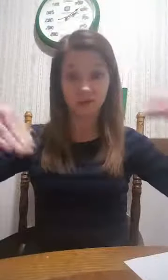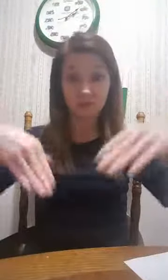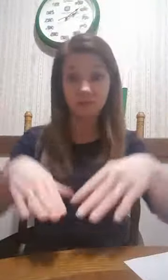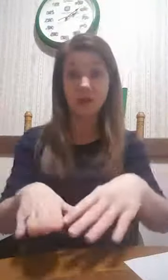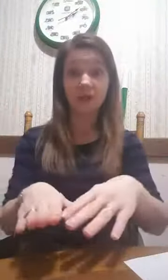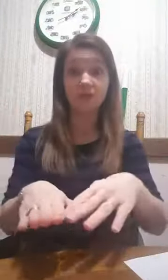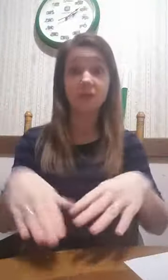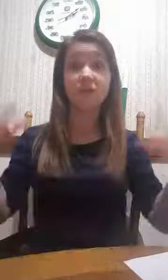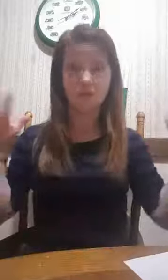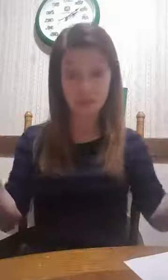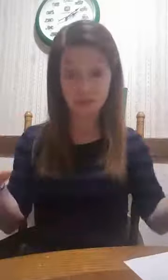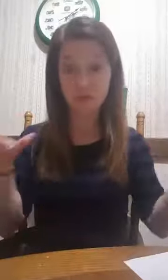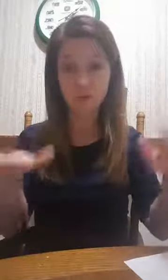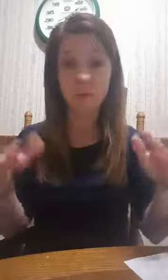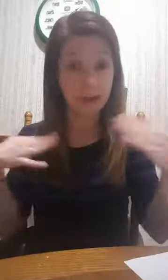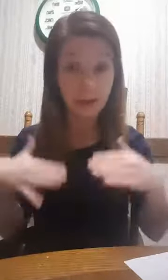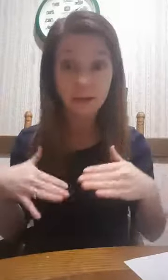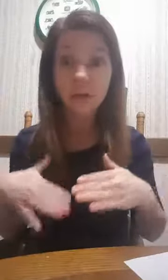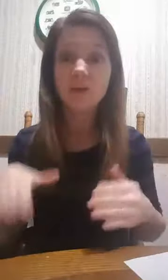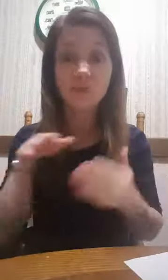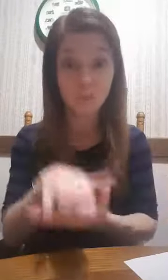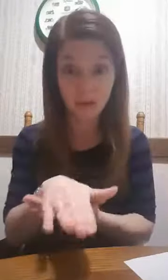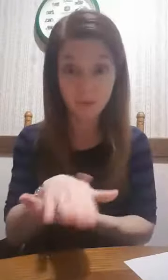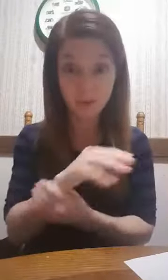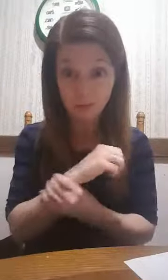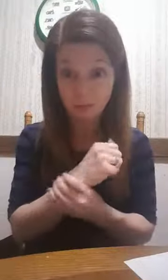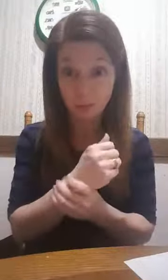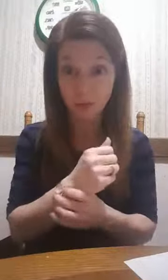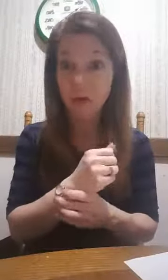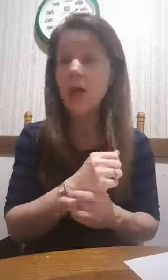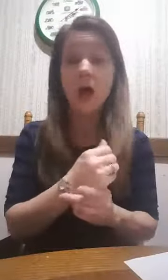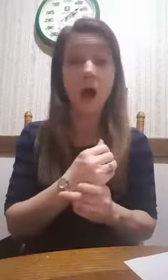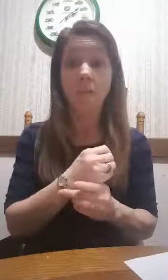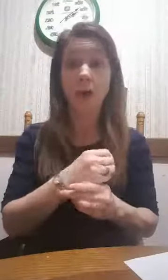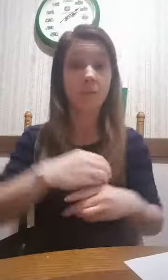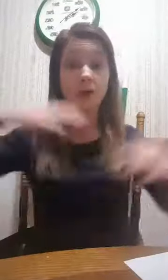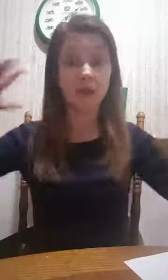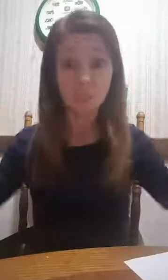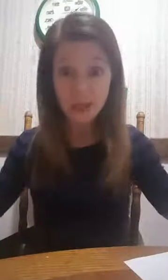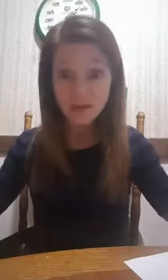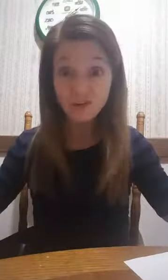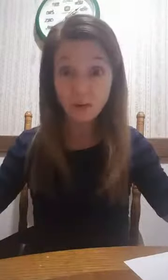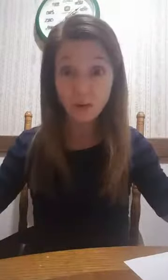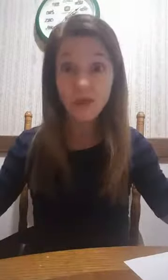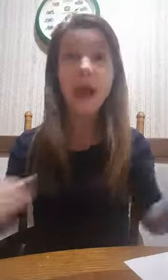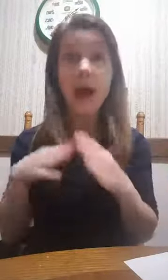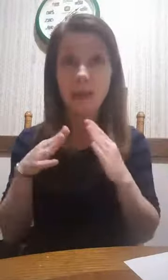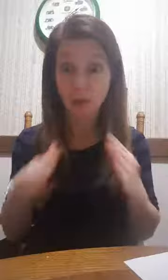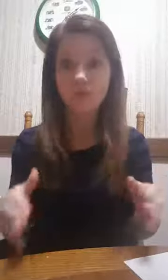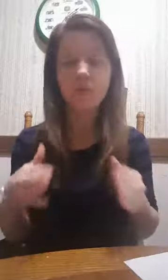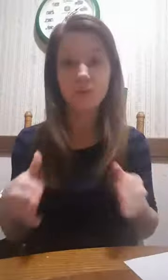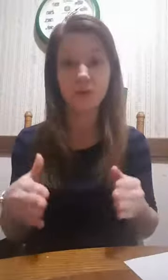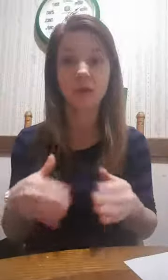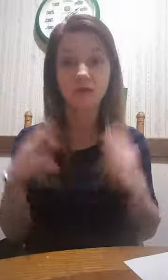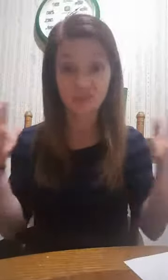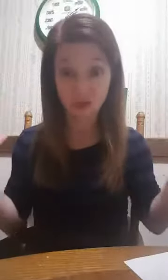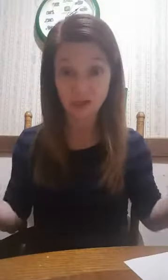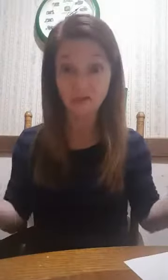deep science in this, you need to. And, I highly recommend you buy the book, Sleep Smarter. I'm not getting paid to tell you all that. I love the book. It has changed